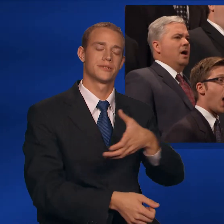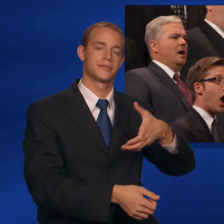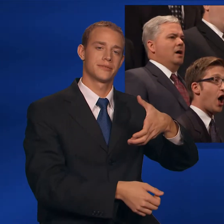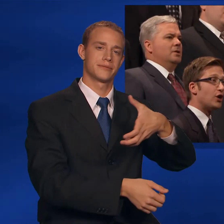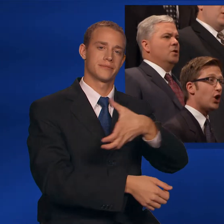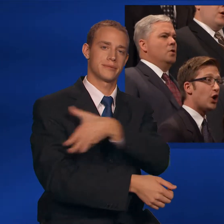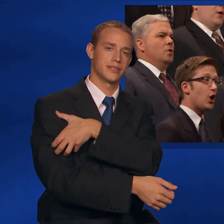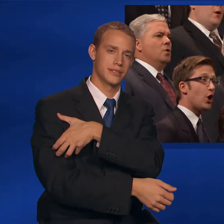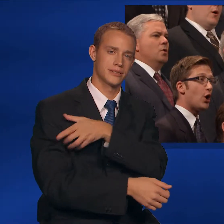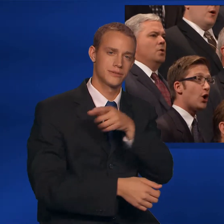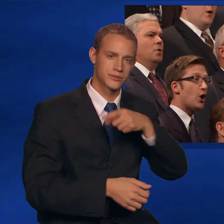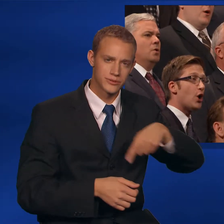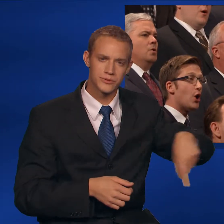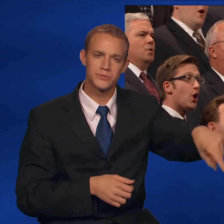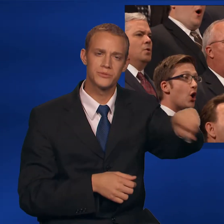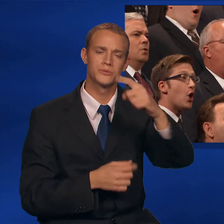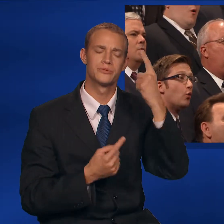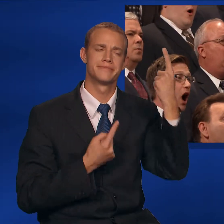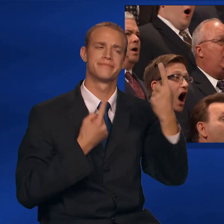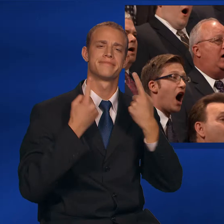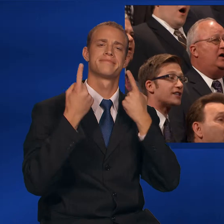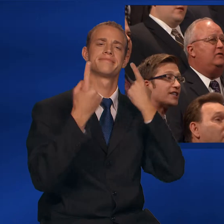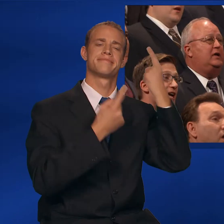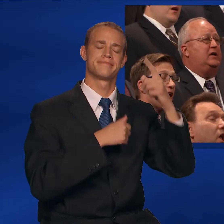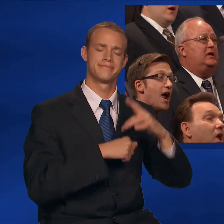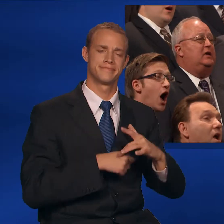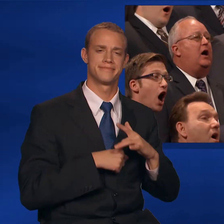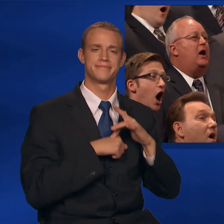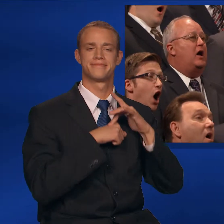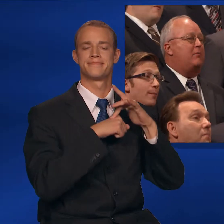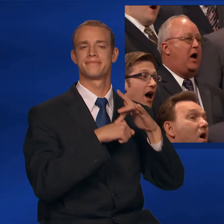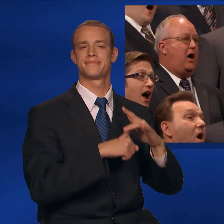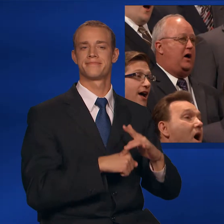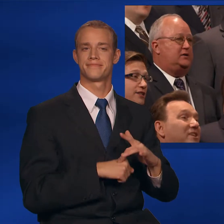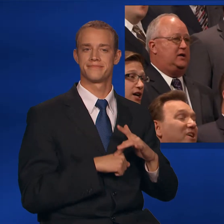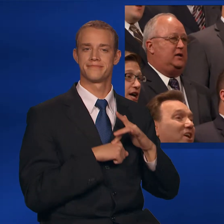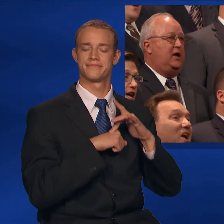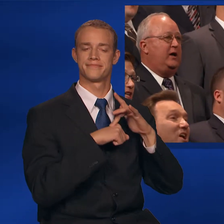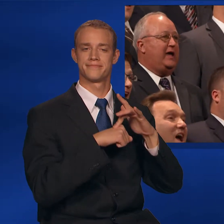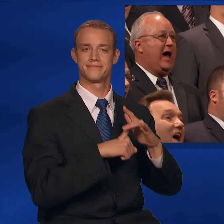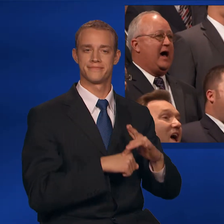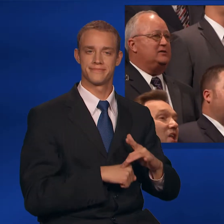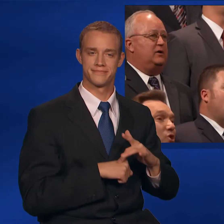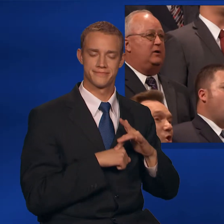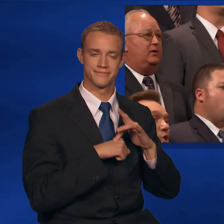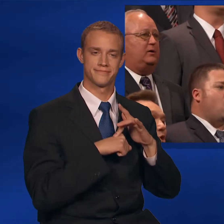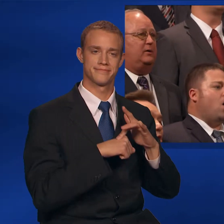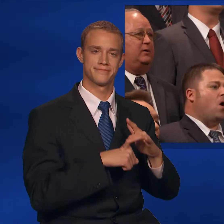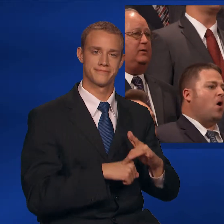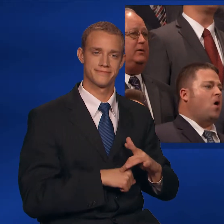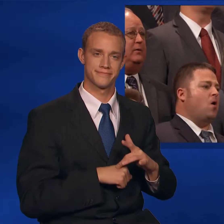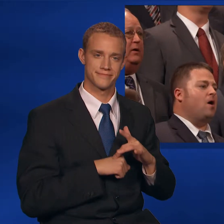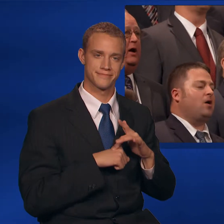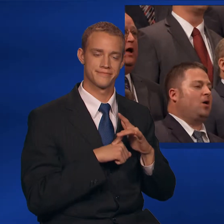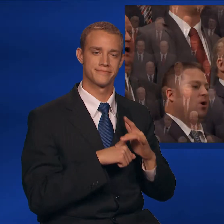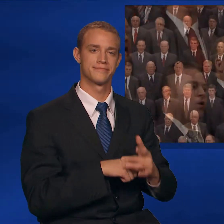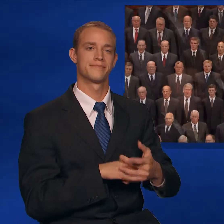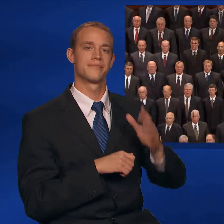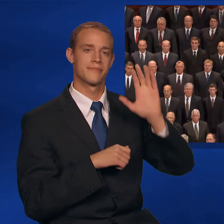anew what the Almighty can do.